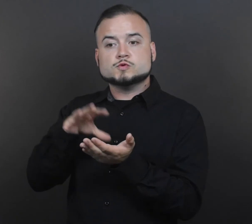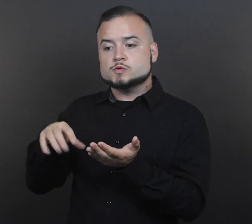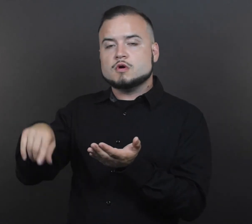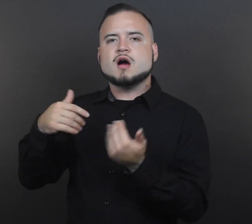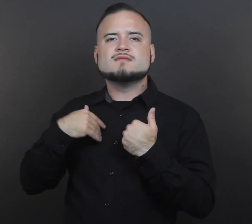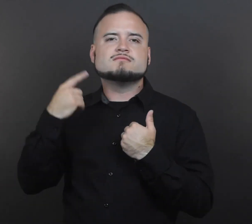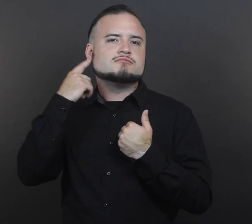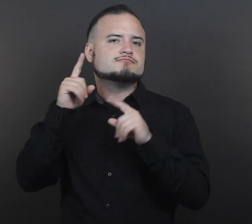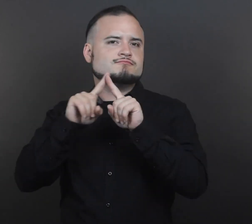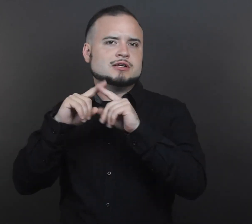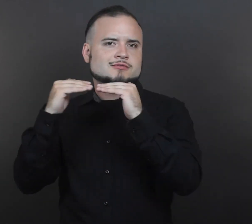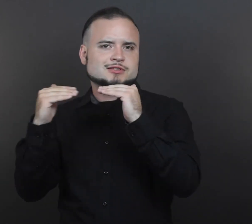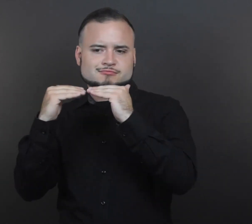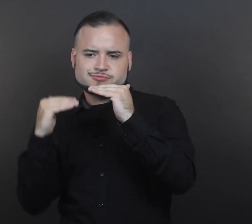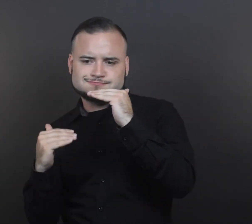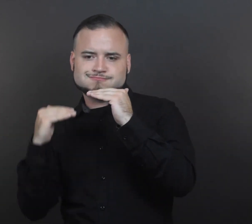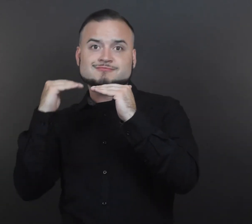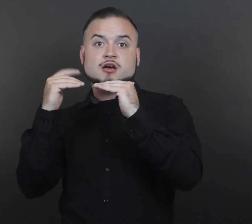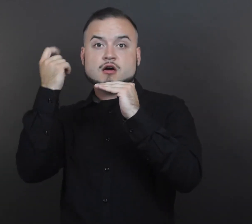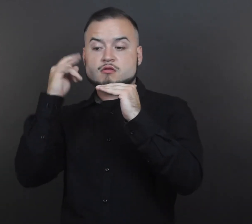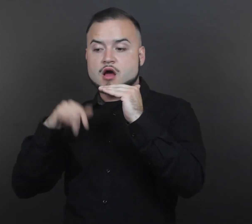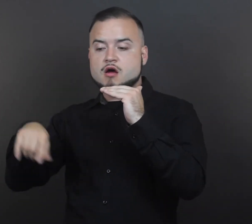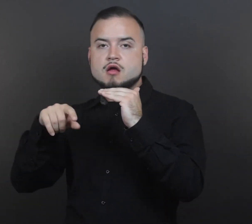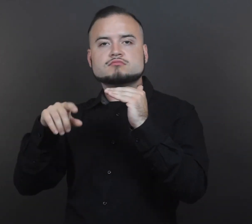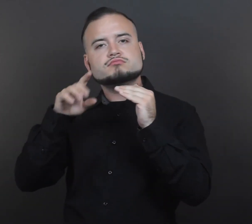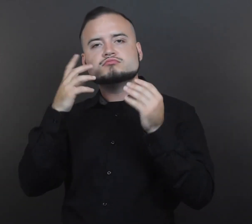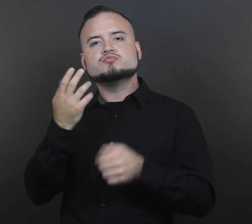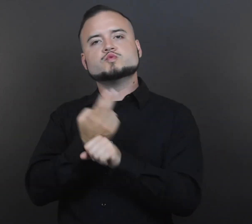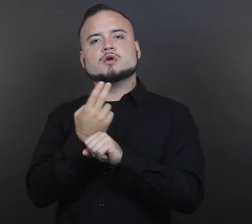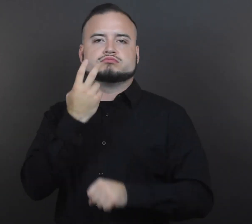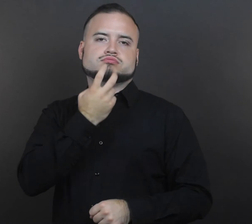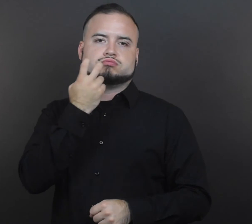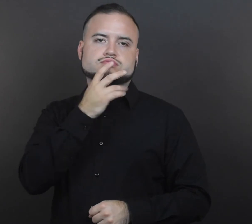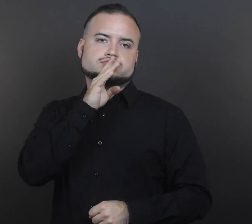limited to working only with students with a hearing difference who use oral language.